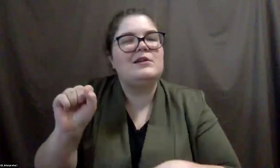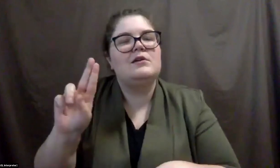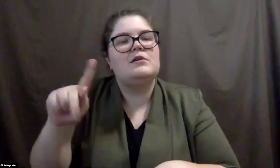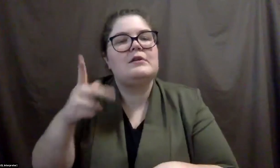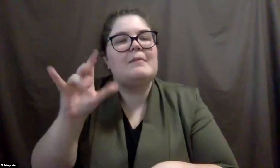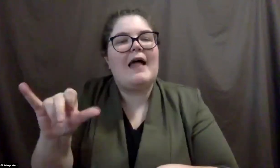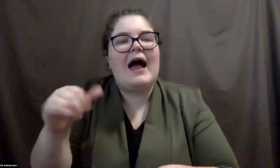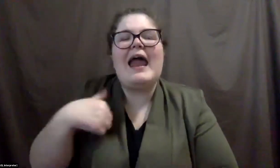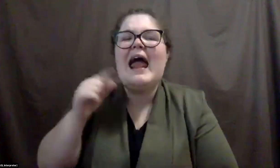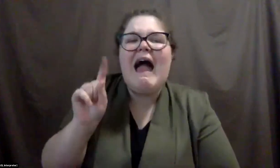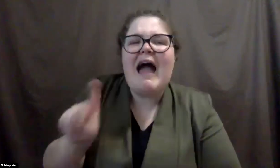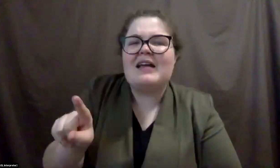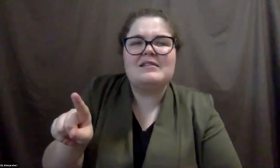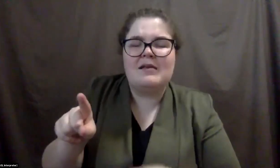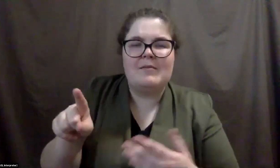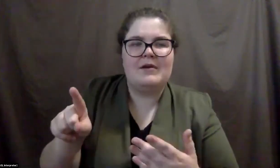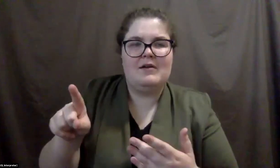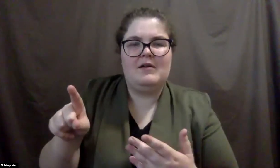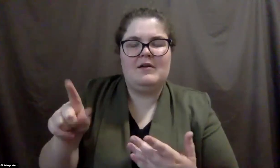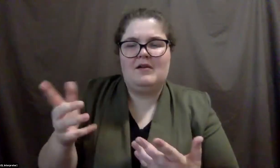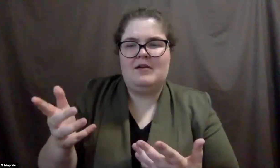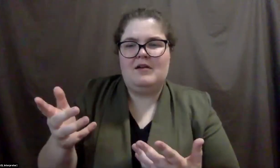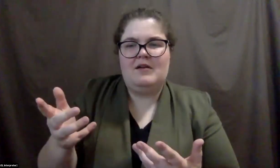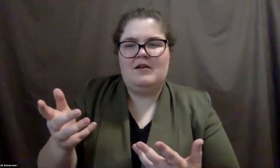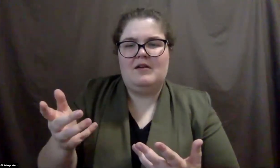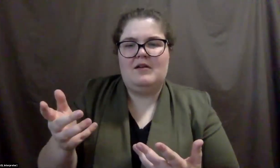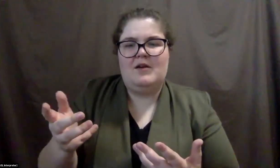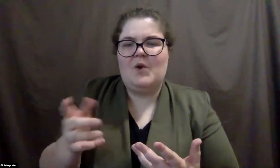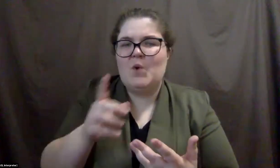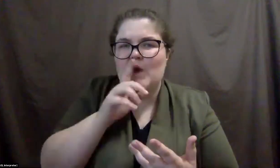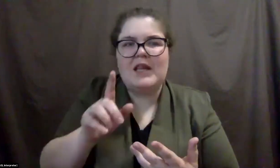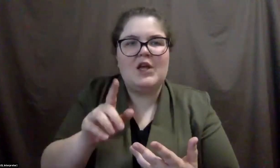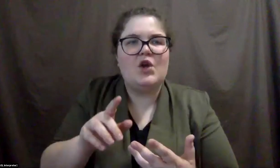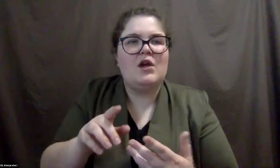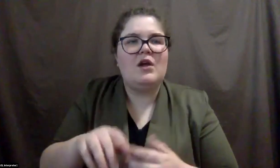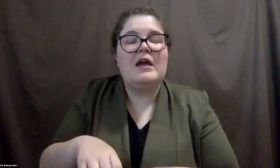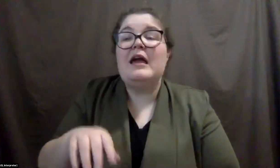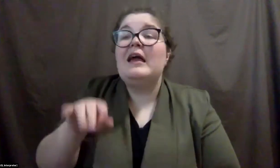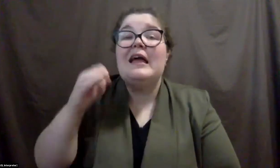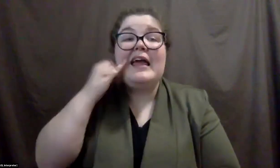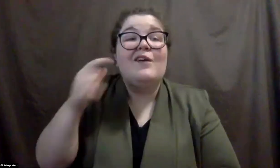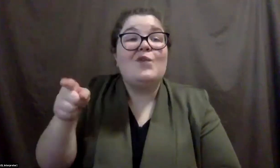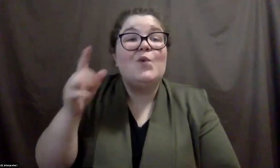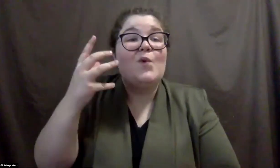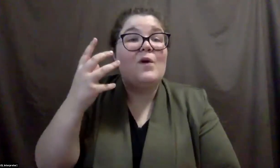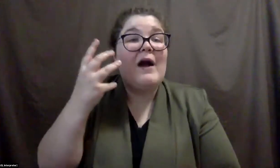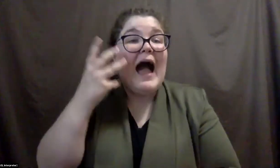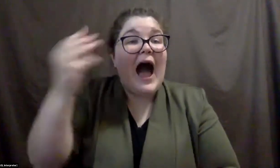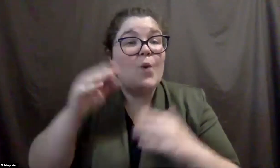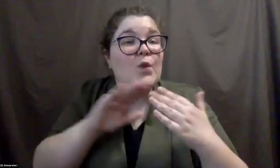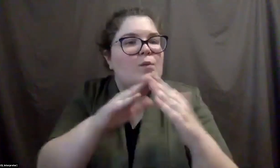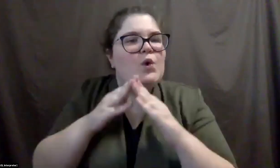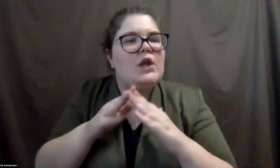are some things that, um, trouble you when you're out in the community? I mean, um,